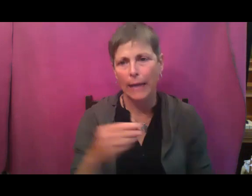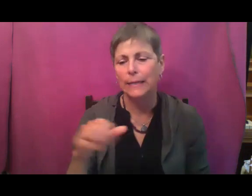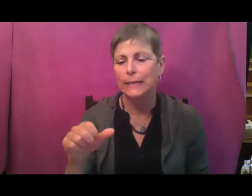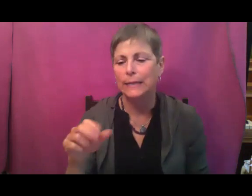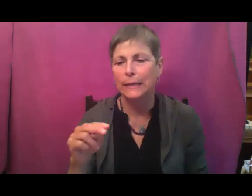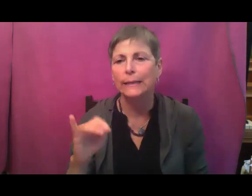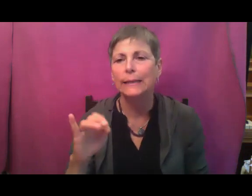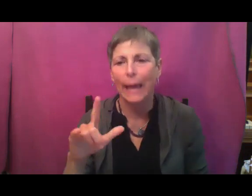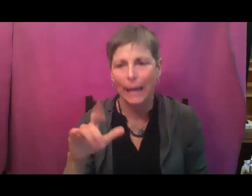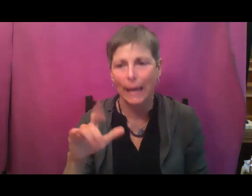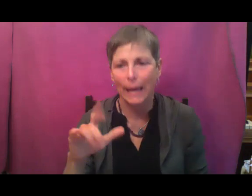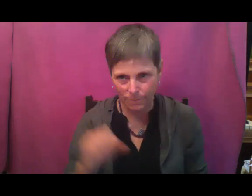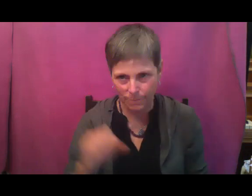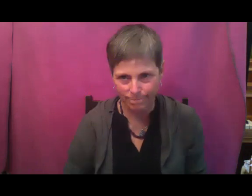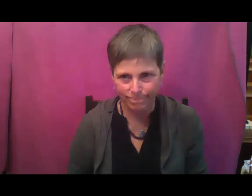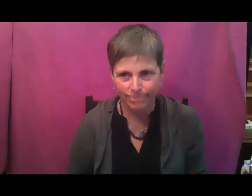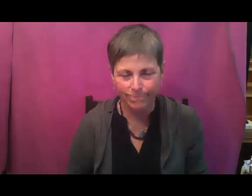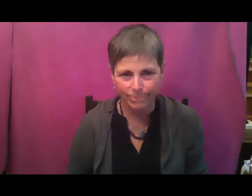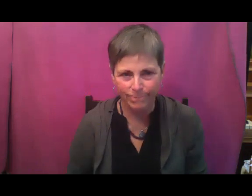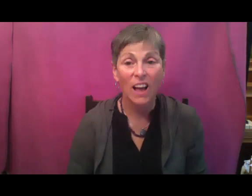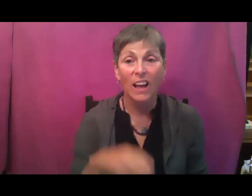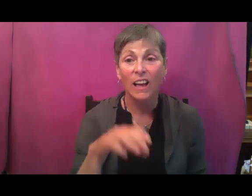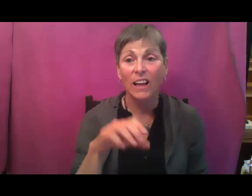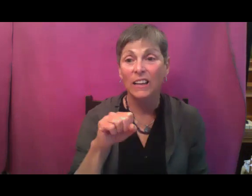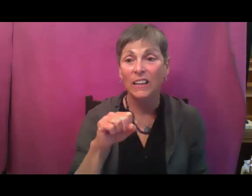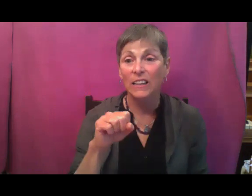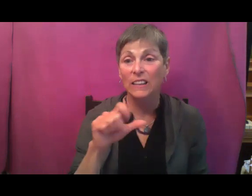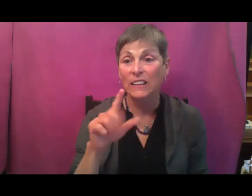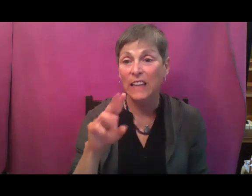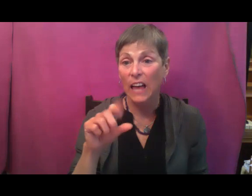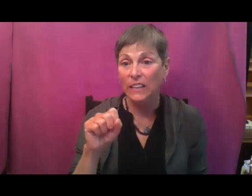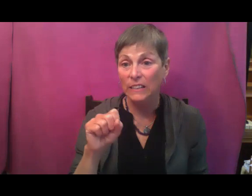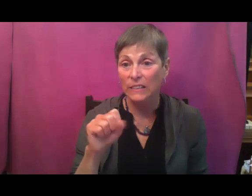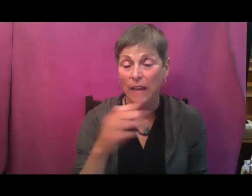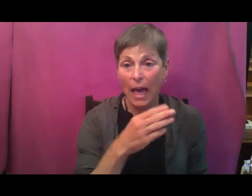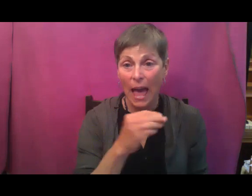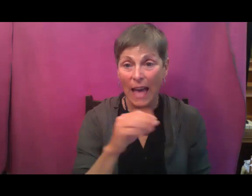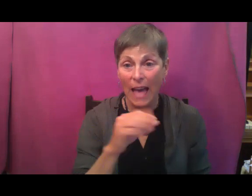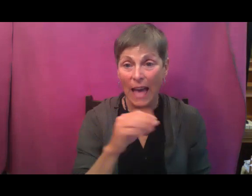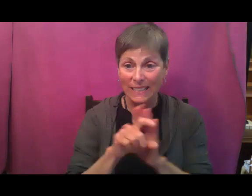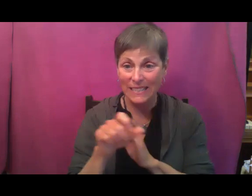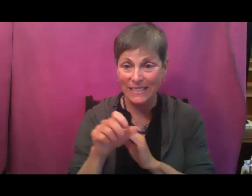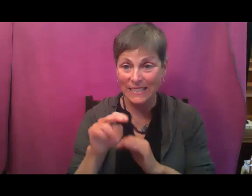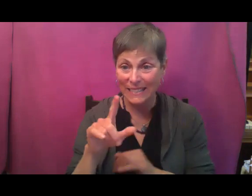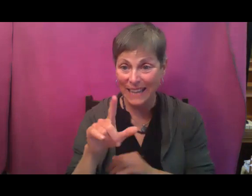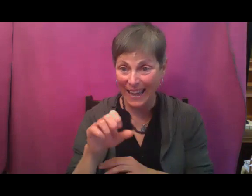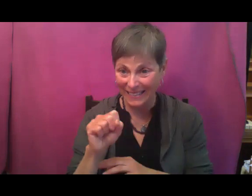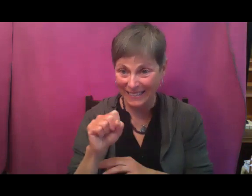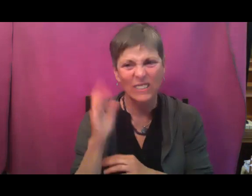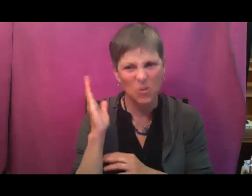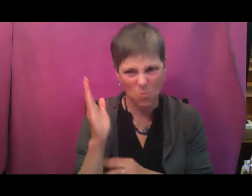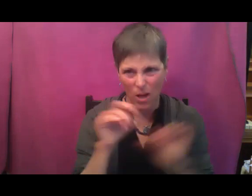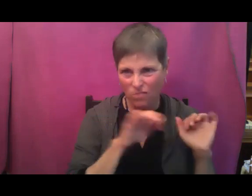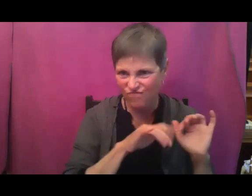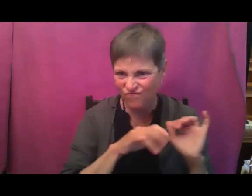you're going to be attracting slugs and snails if you are mulching, whether it's with straw or something like biotella. And